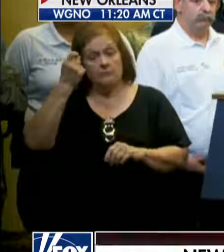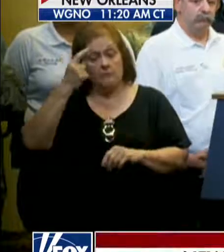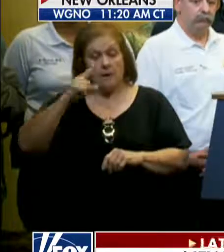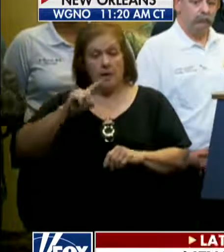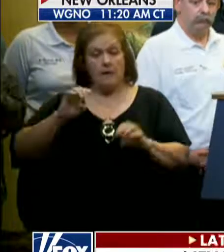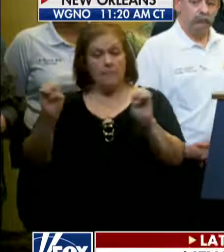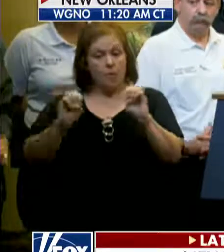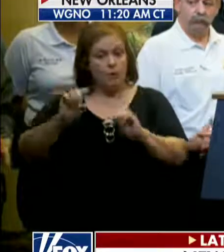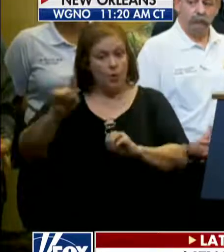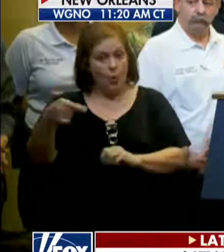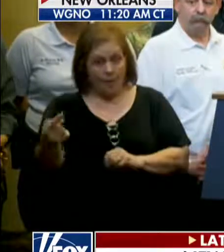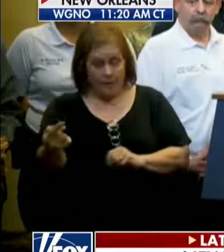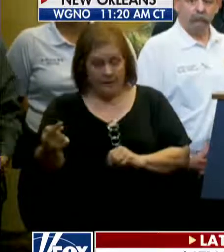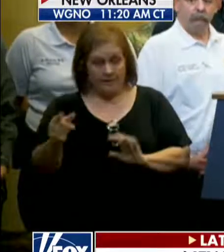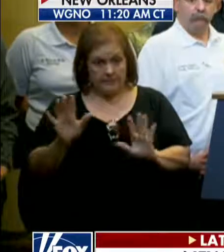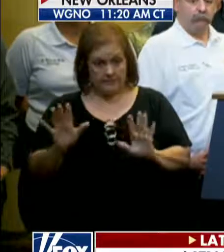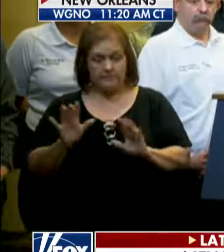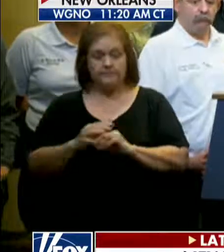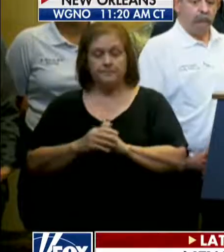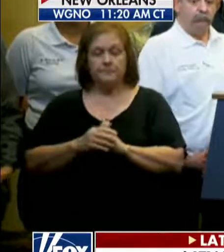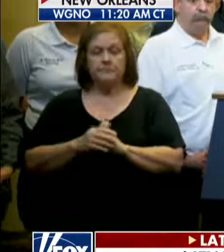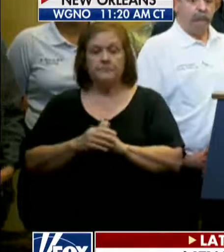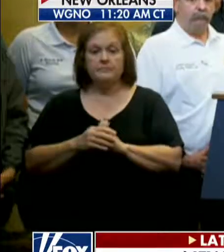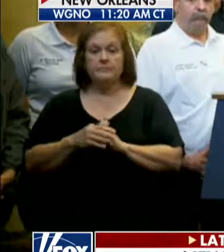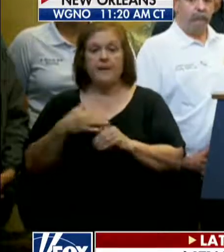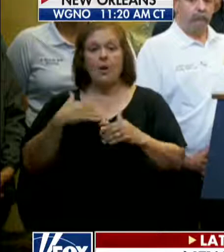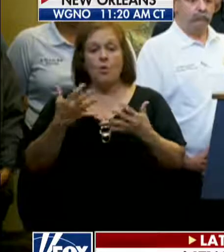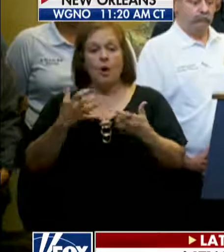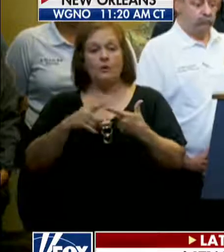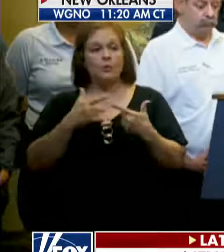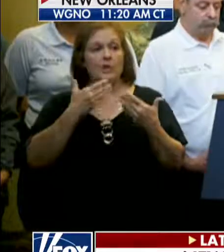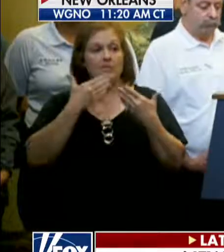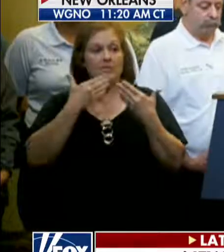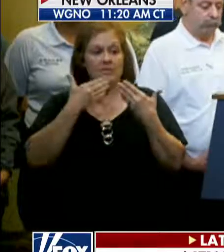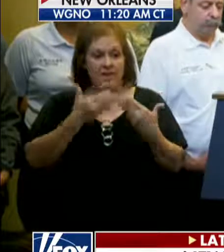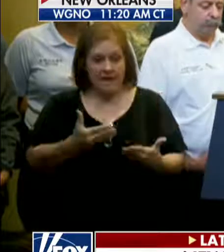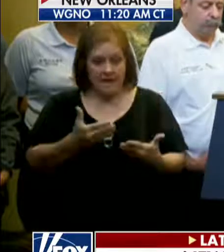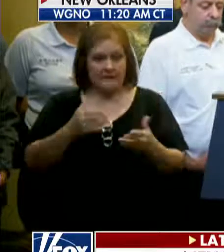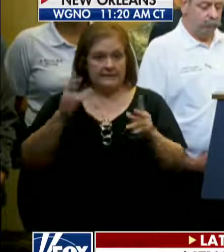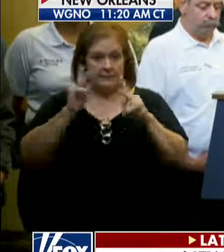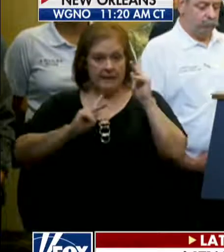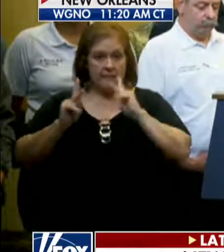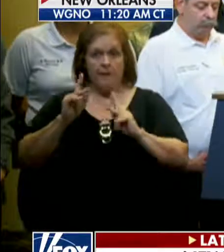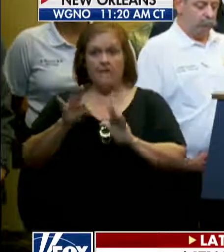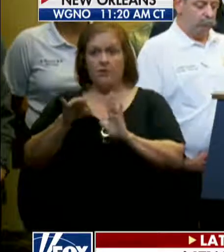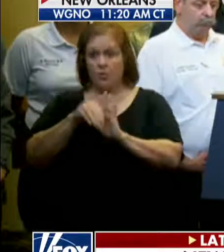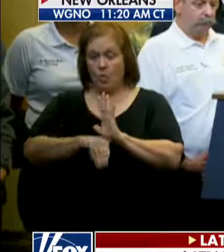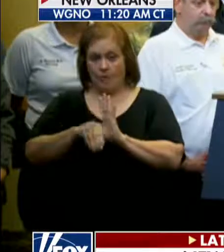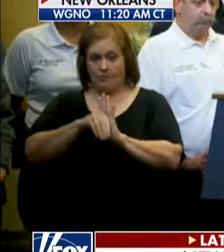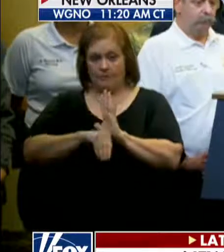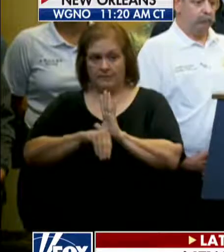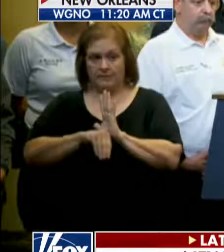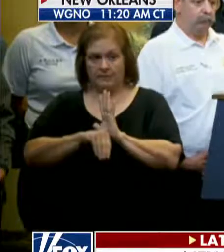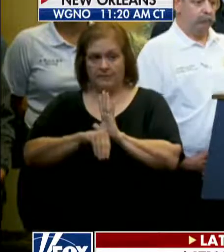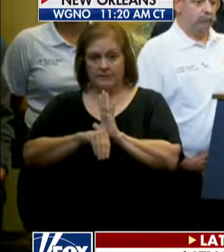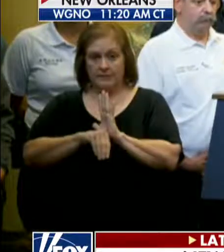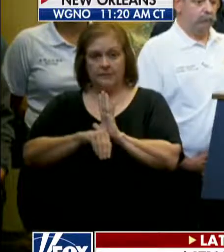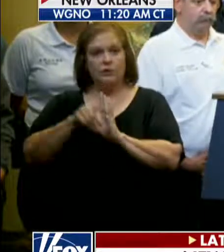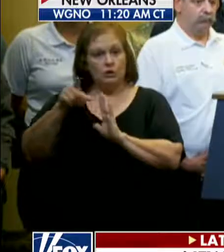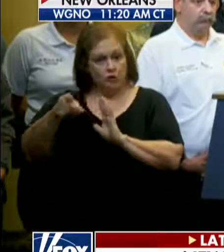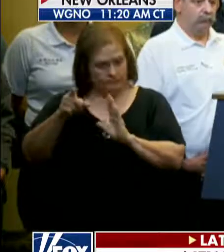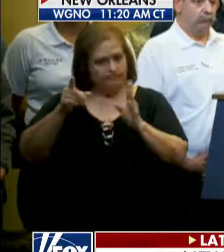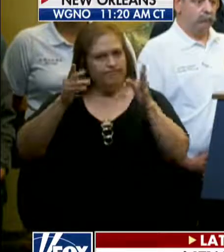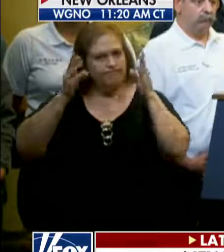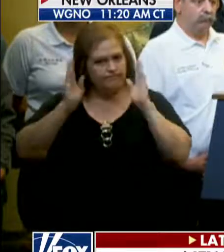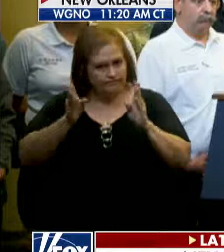This is very important. I want to just thank the citizens of New Orleans. You heeded the